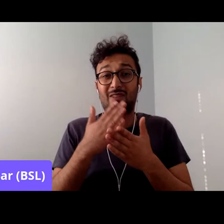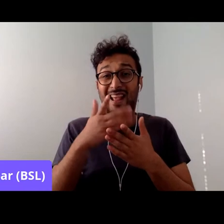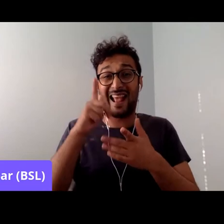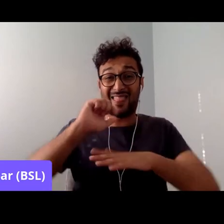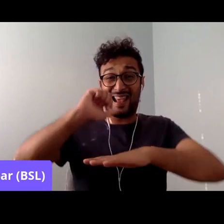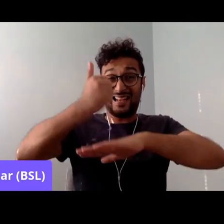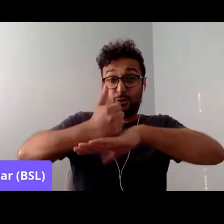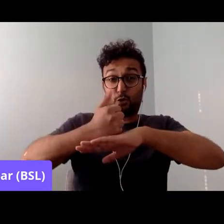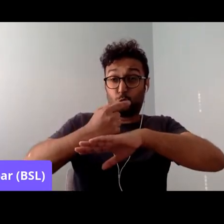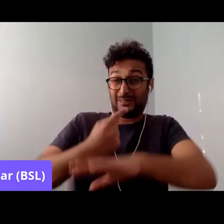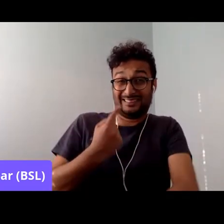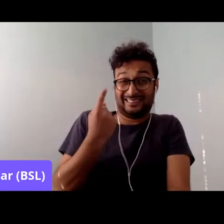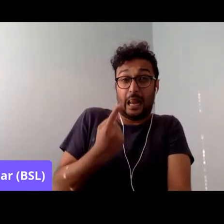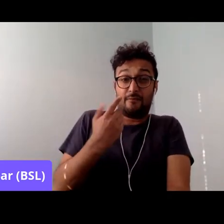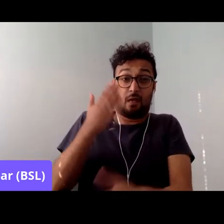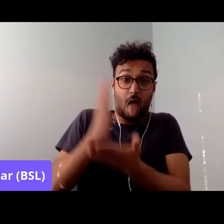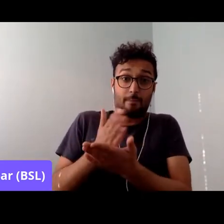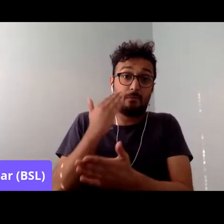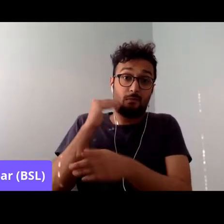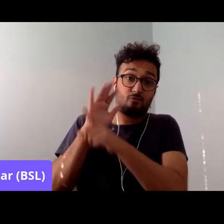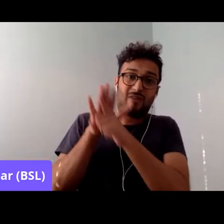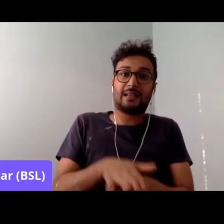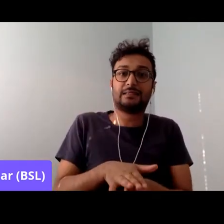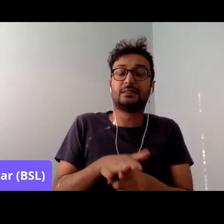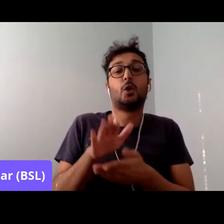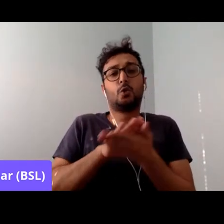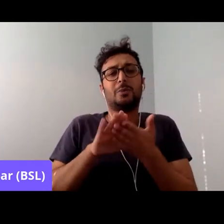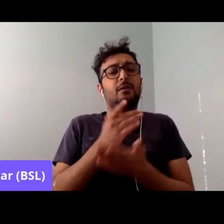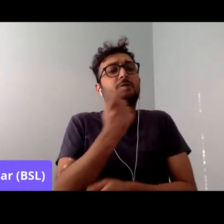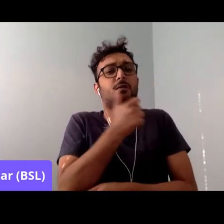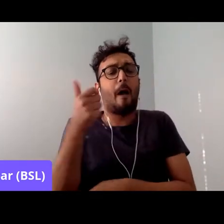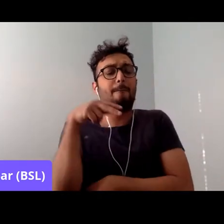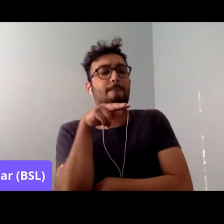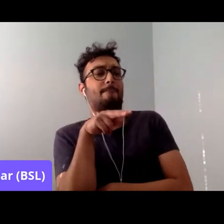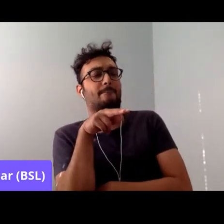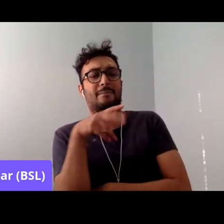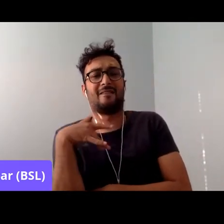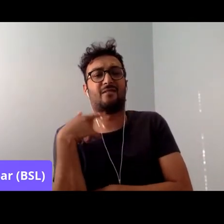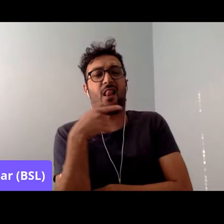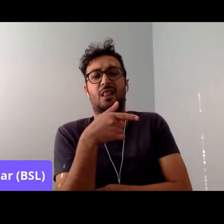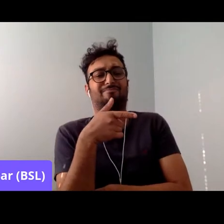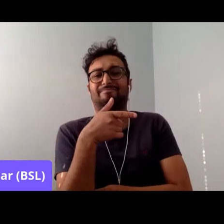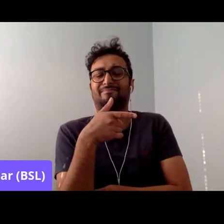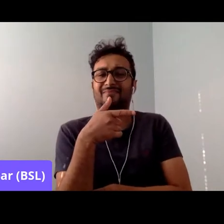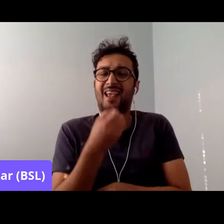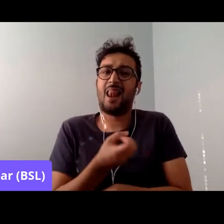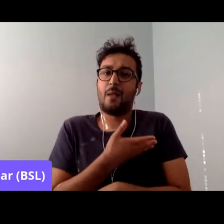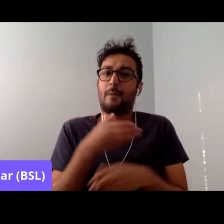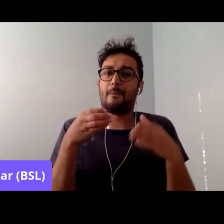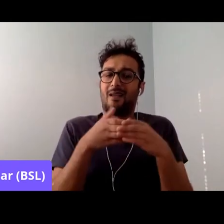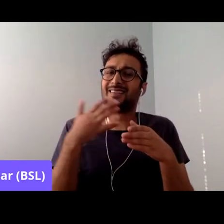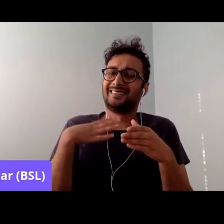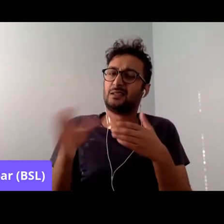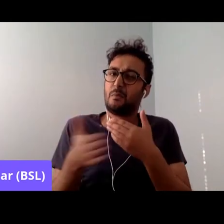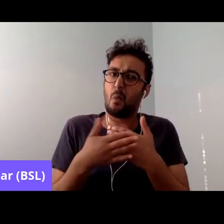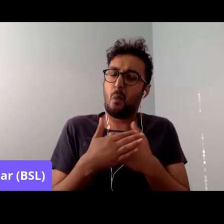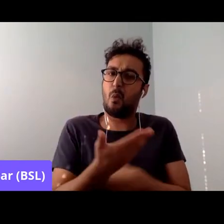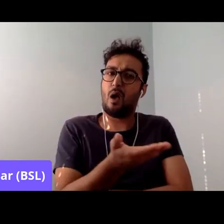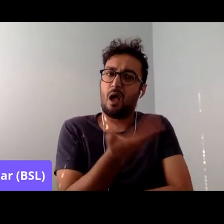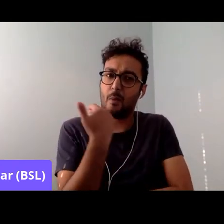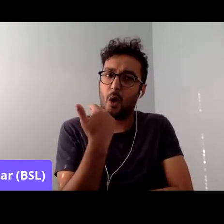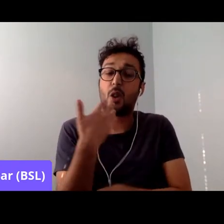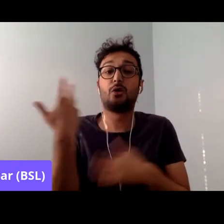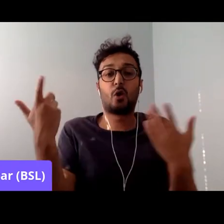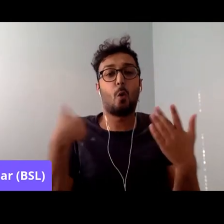And some of us felt that the Labour Party should do more. And so we set up a campaign called the Black Sections Campaign.